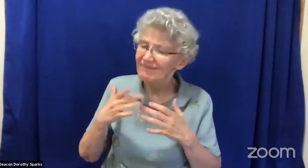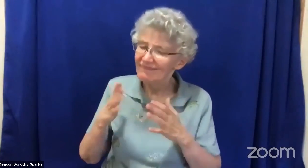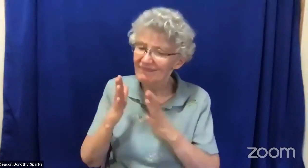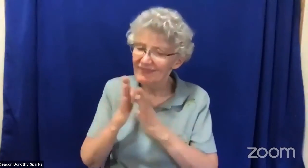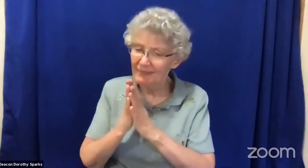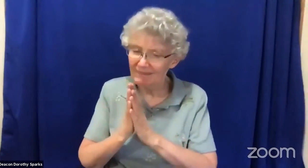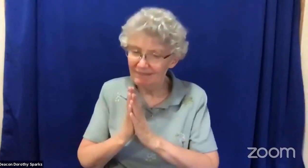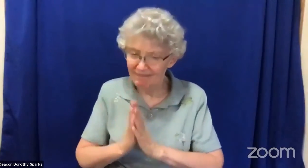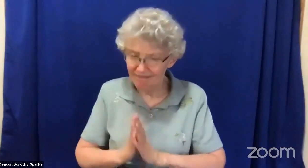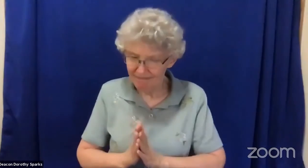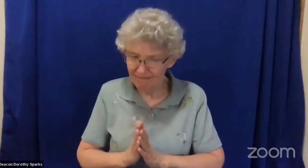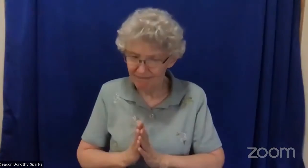amen